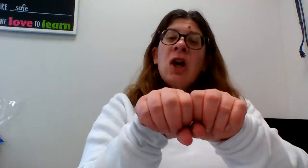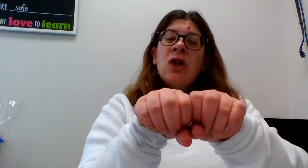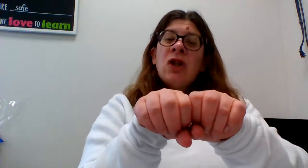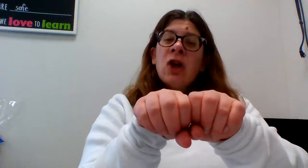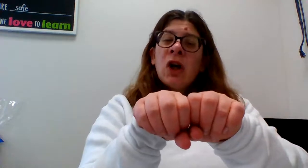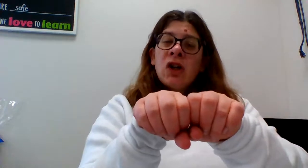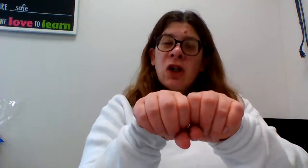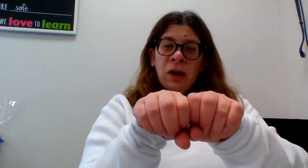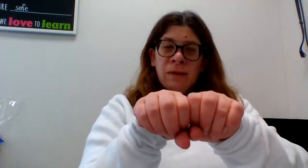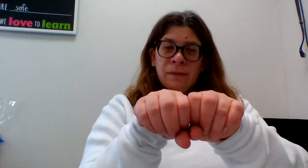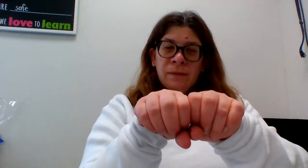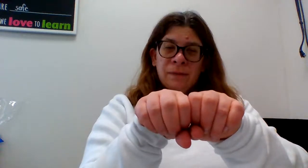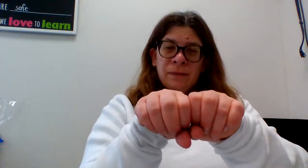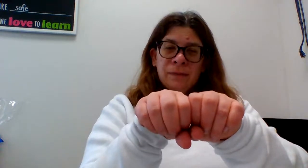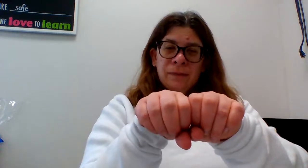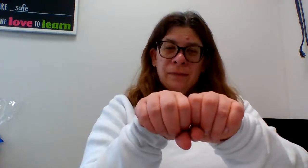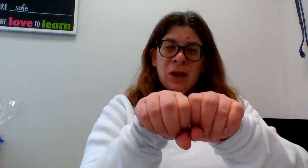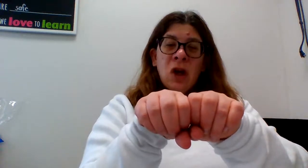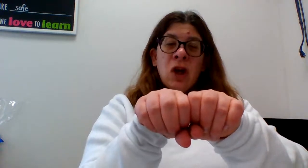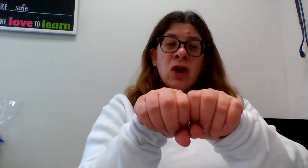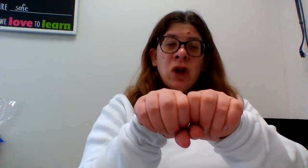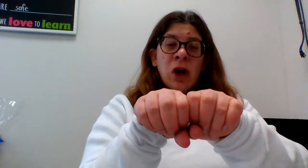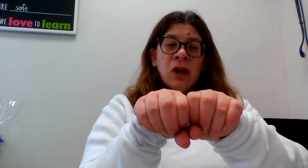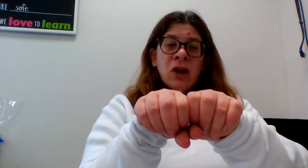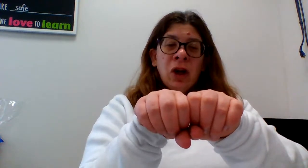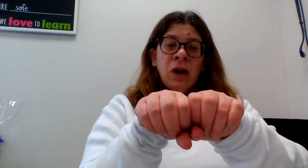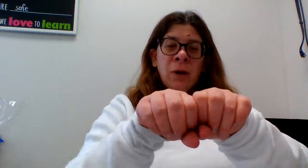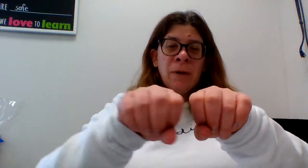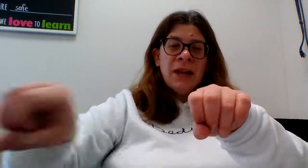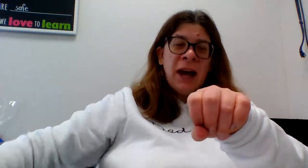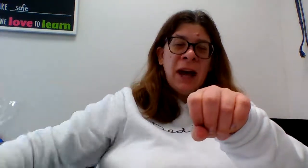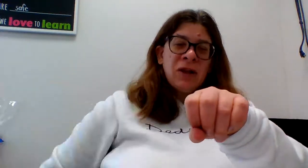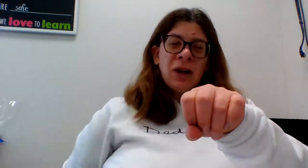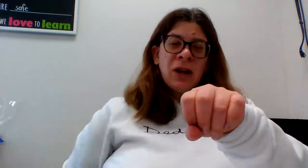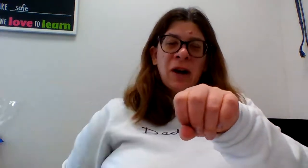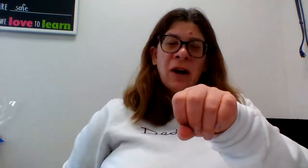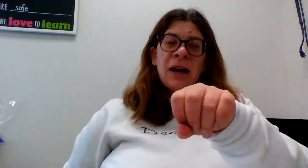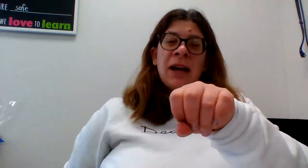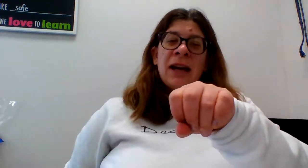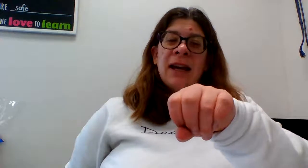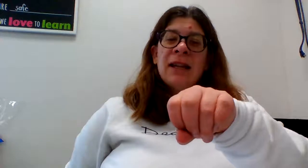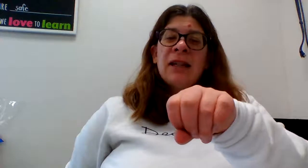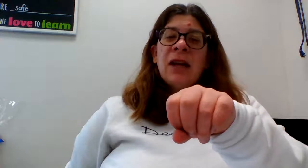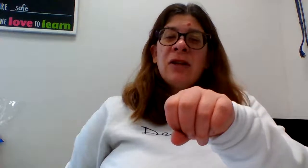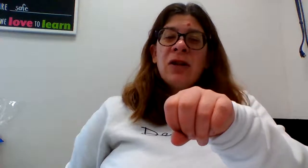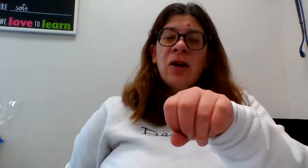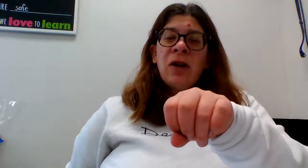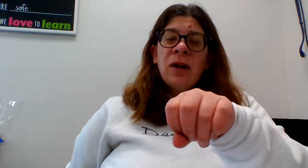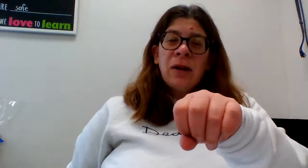turtle turtle without tur is tull